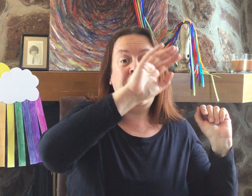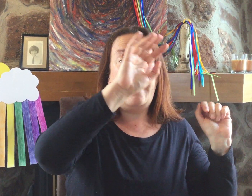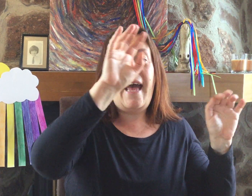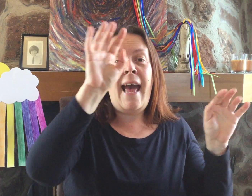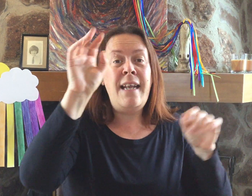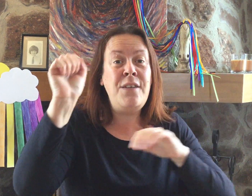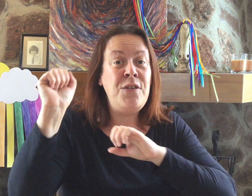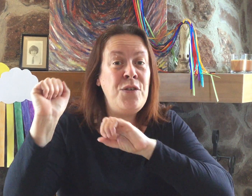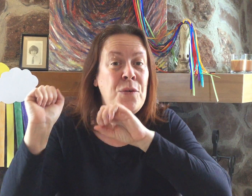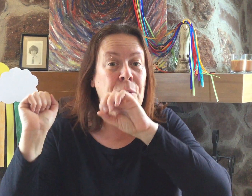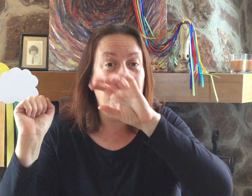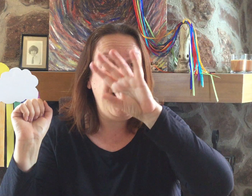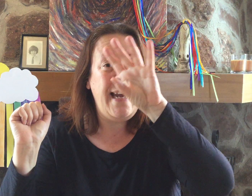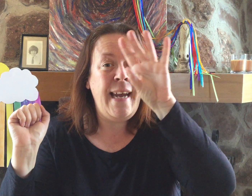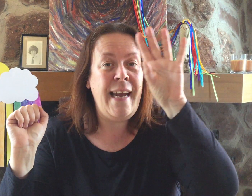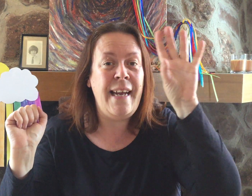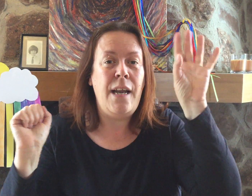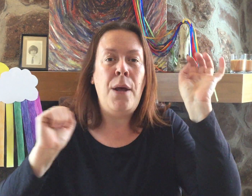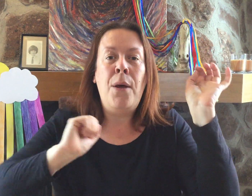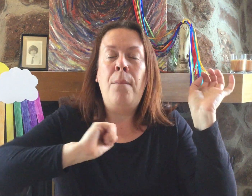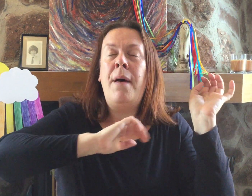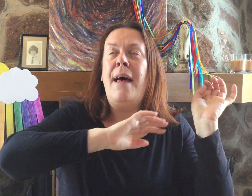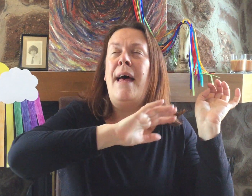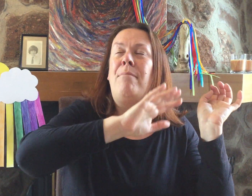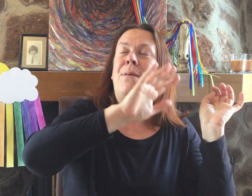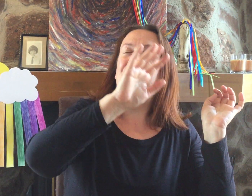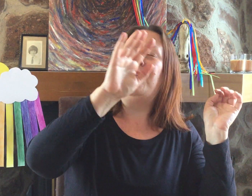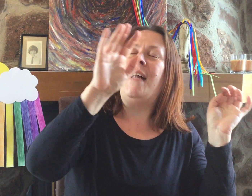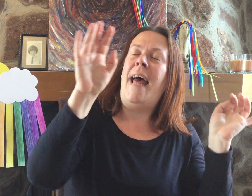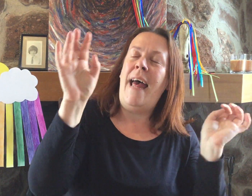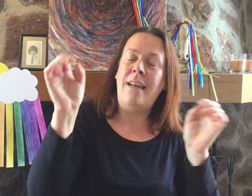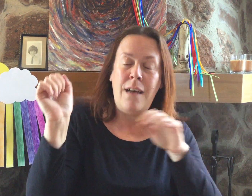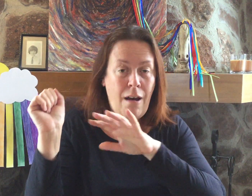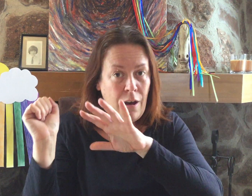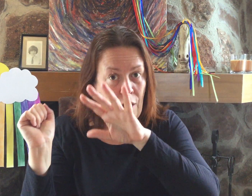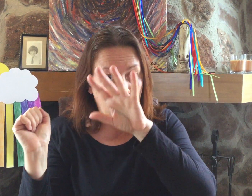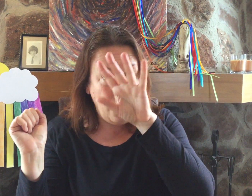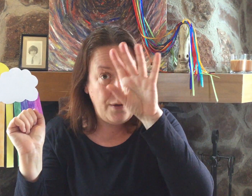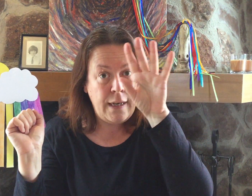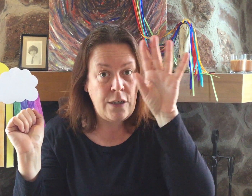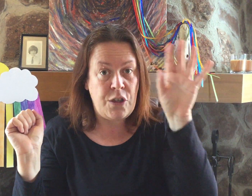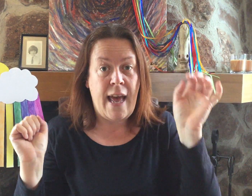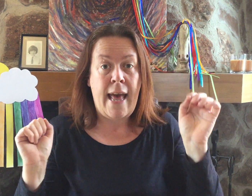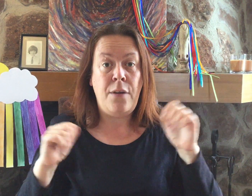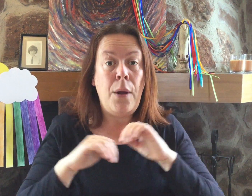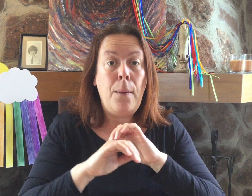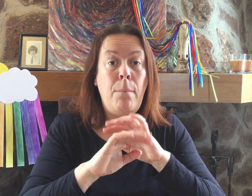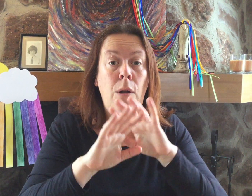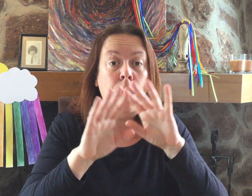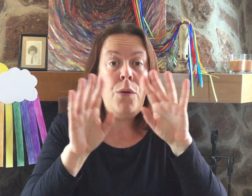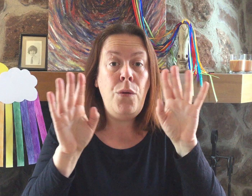and green, purple and orange and blue.